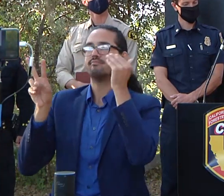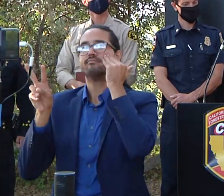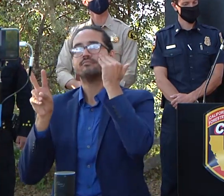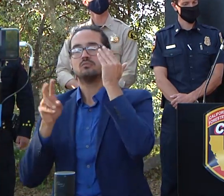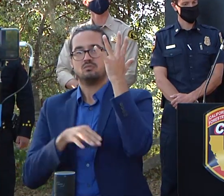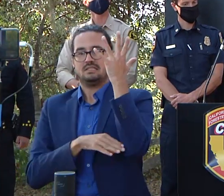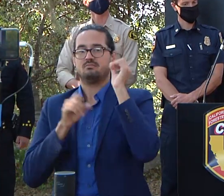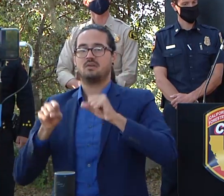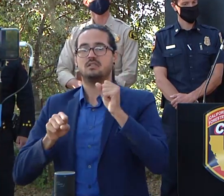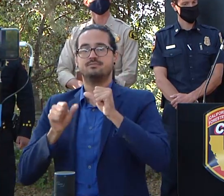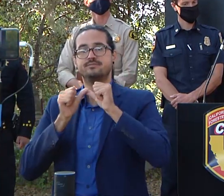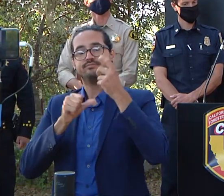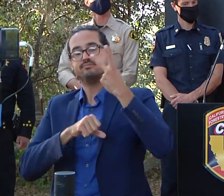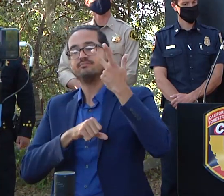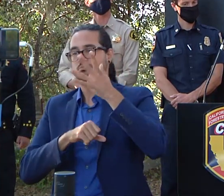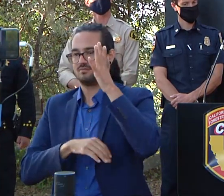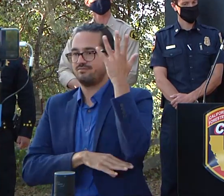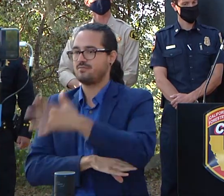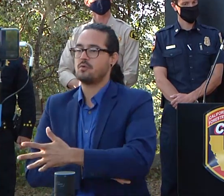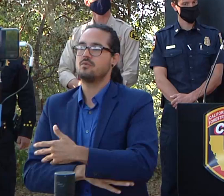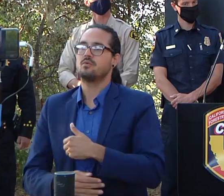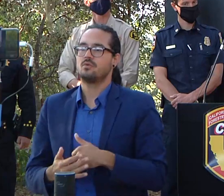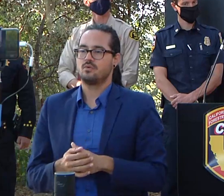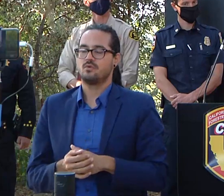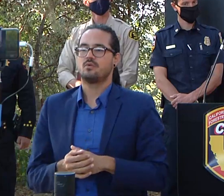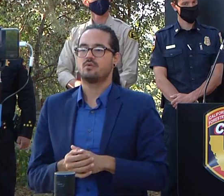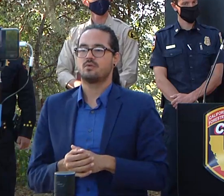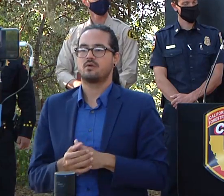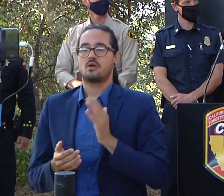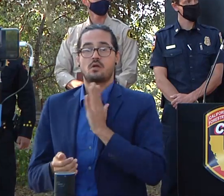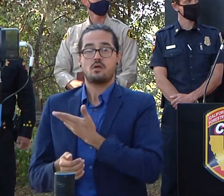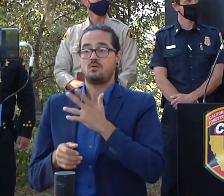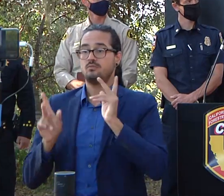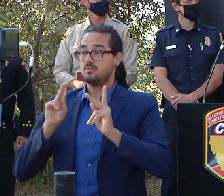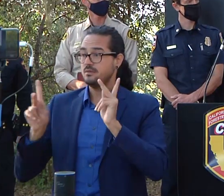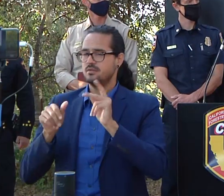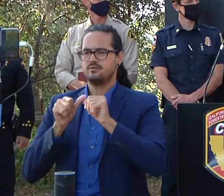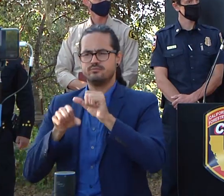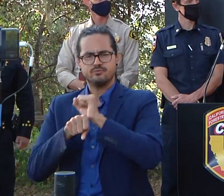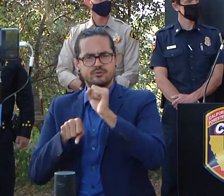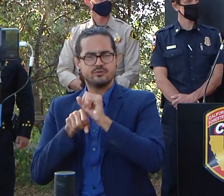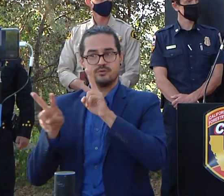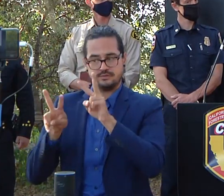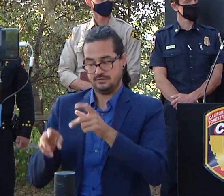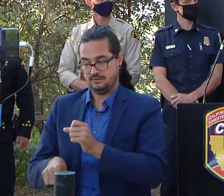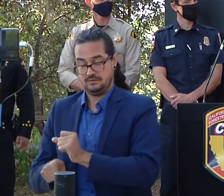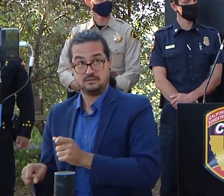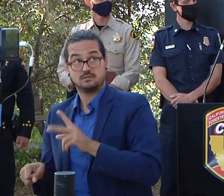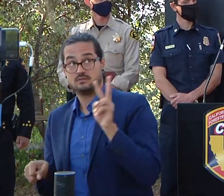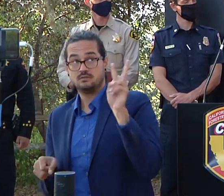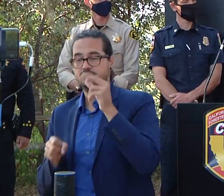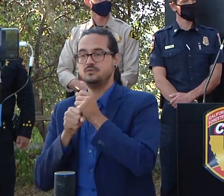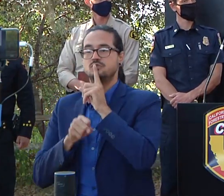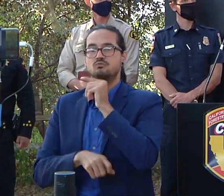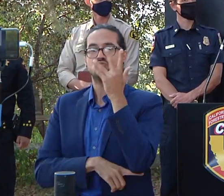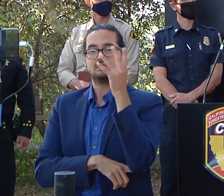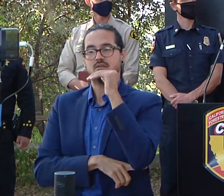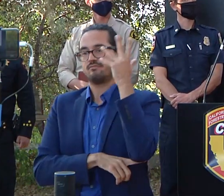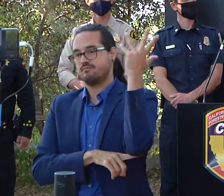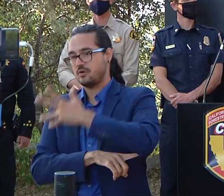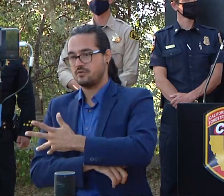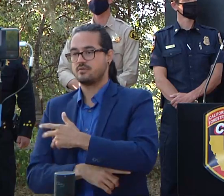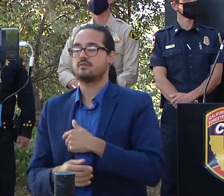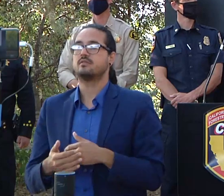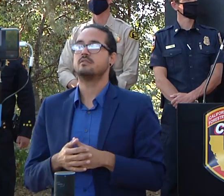opening up the roadways same same challenge there uh as far as our our air but uh air for our air force and our area